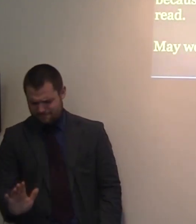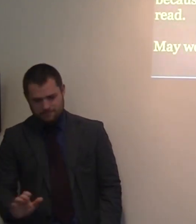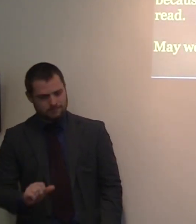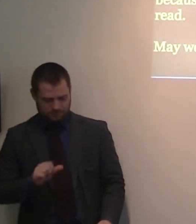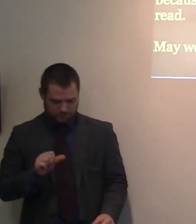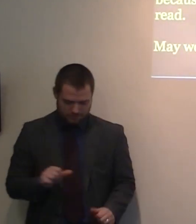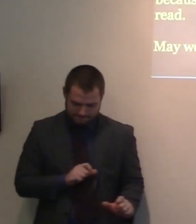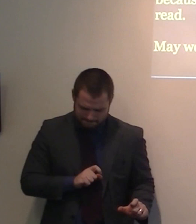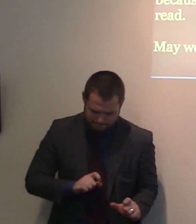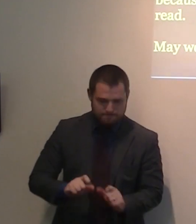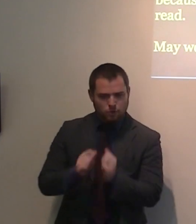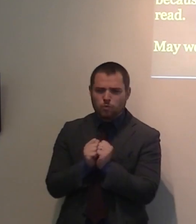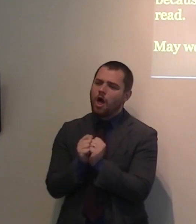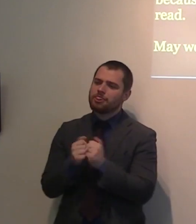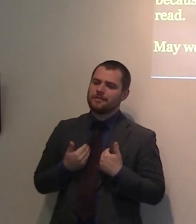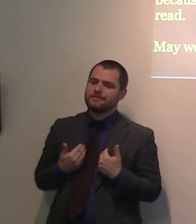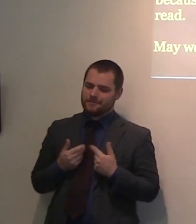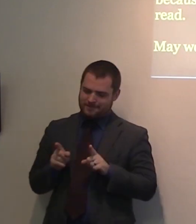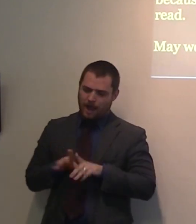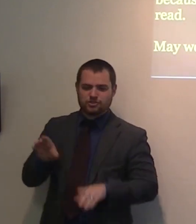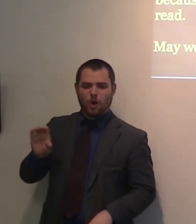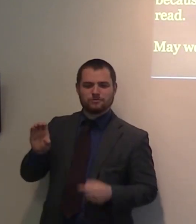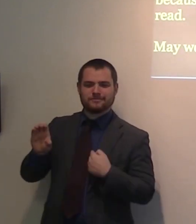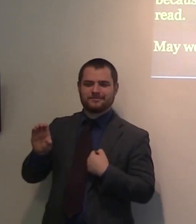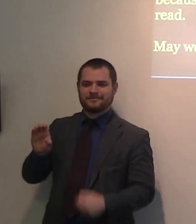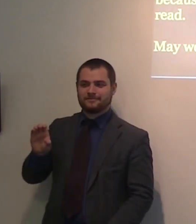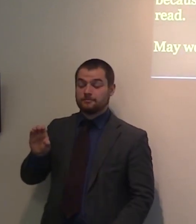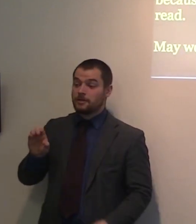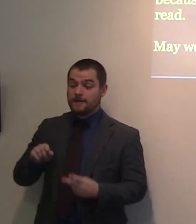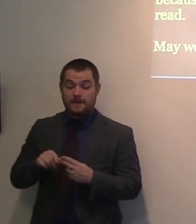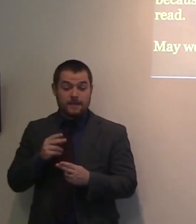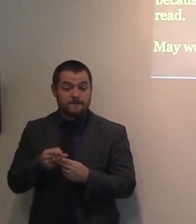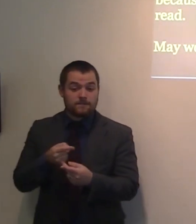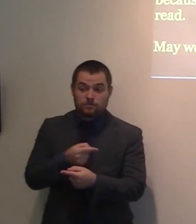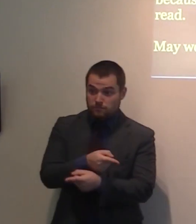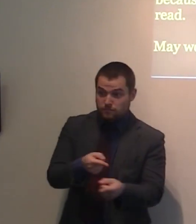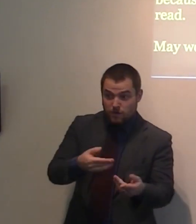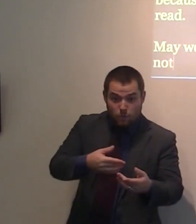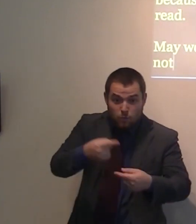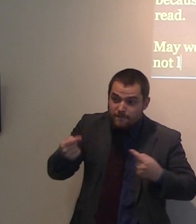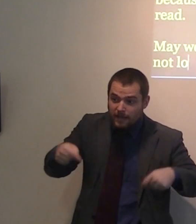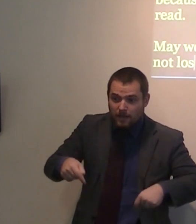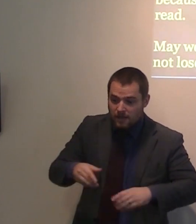And if there is anyone here who is not a believer, in 1 Peter 2, verse 3,